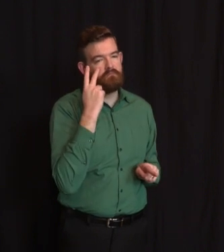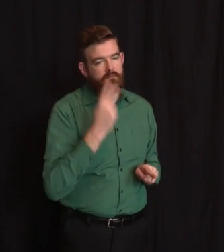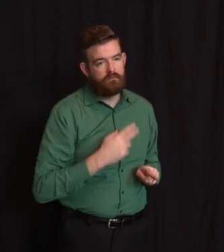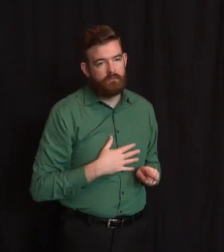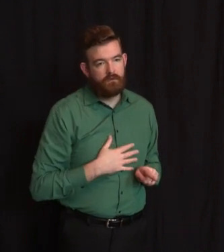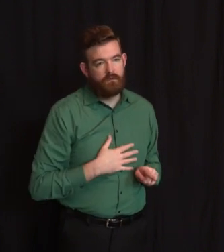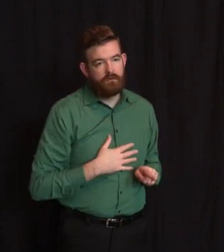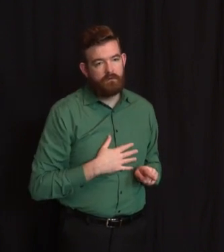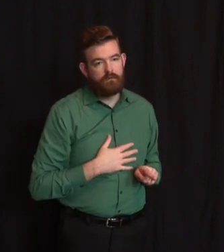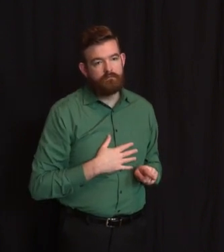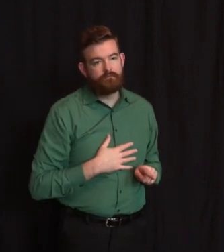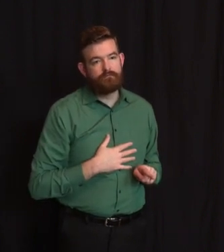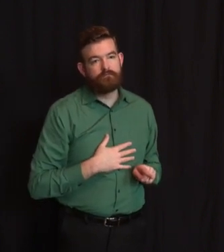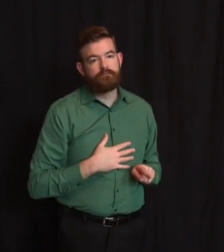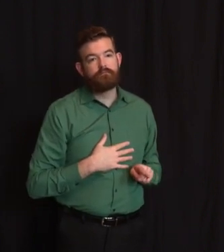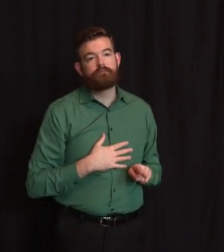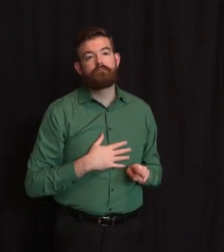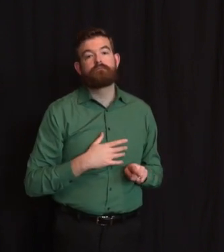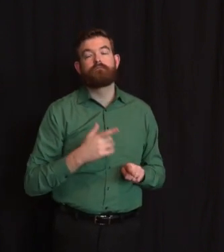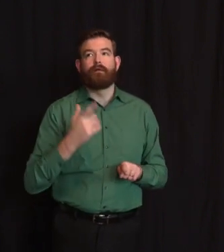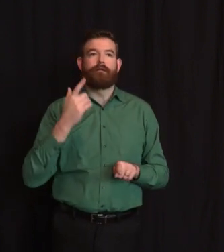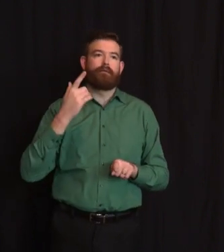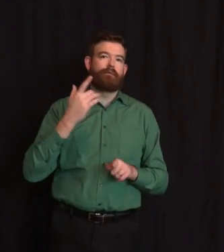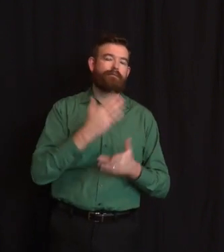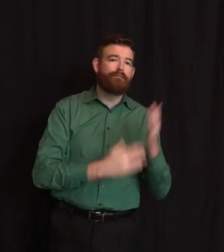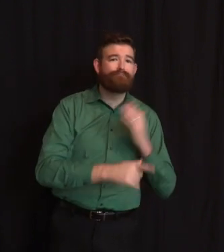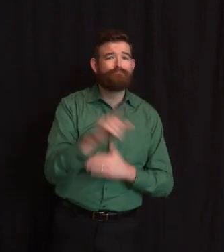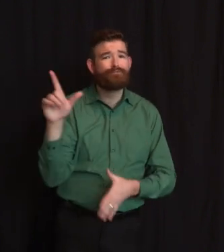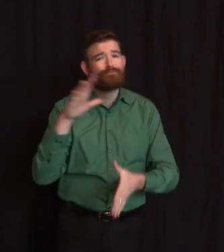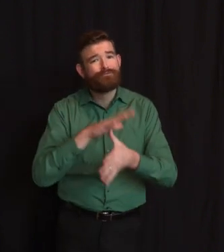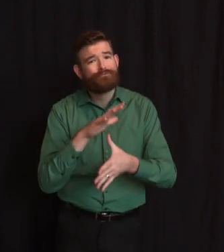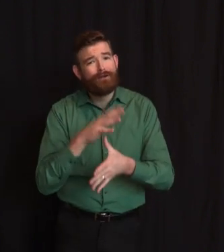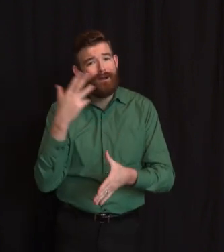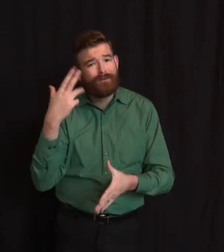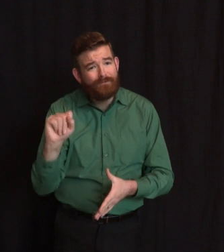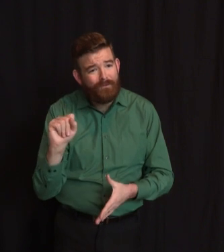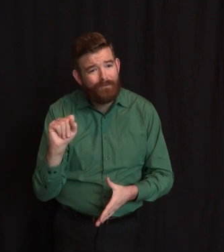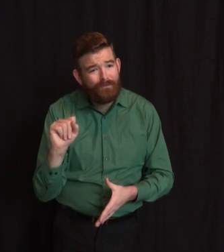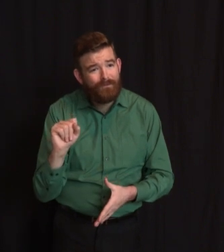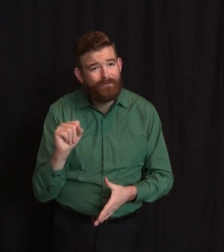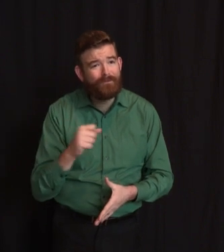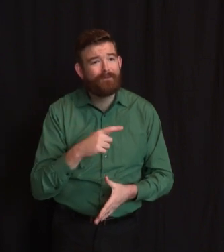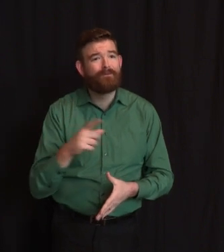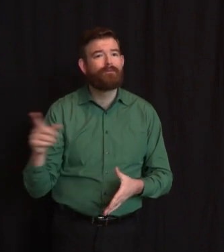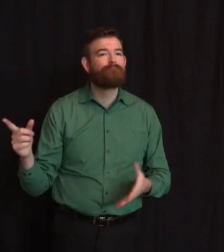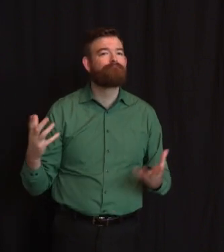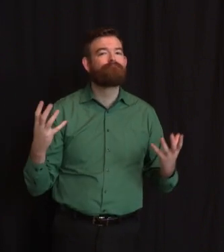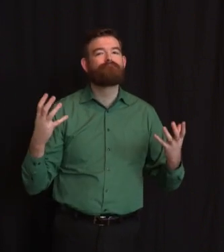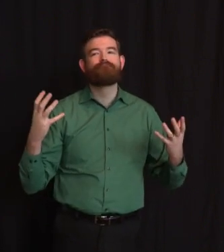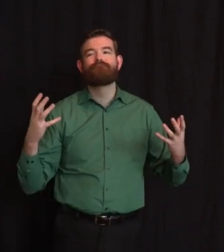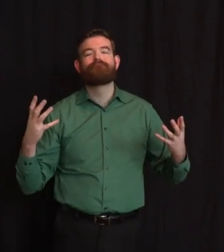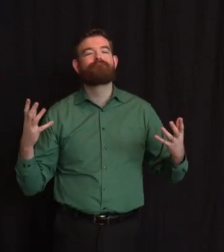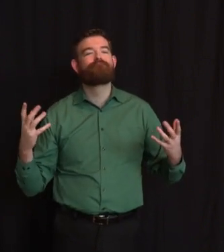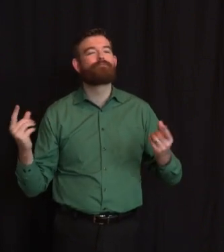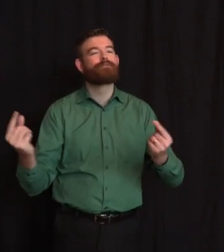the seniors who play sports or have other activities, the seniors who want to find some way to acknowledge and commemorate their